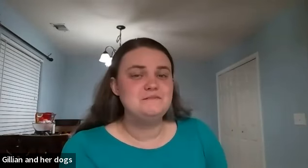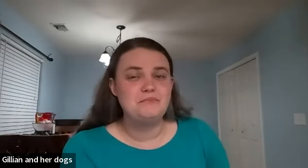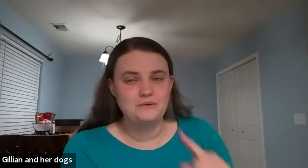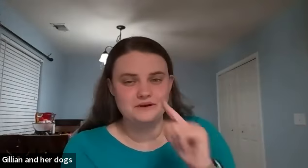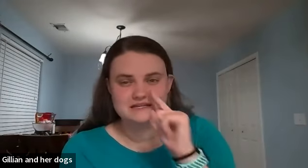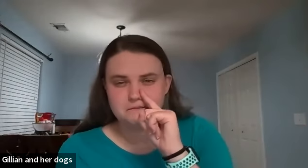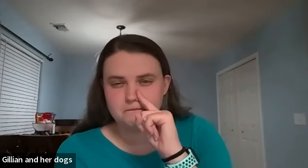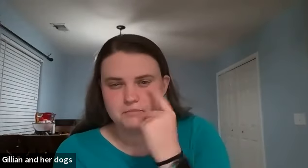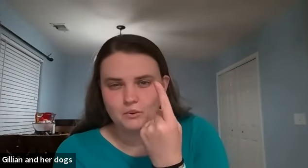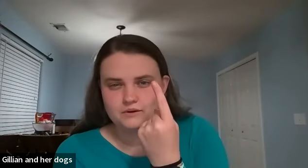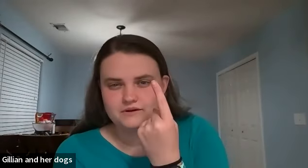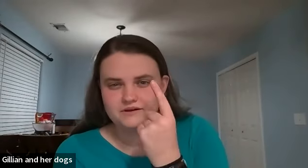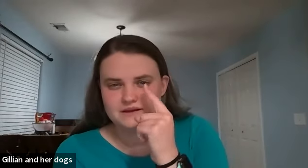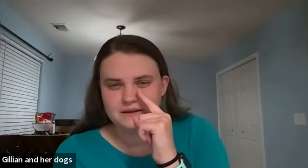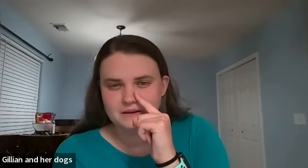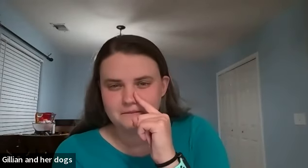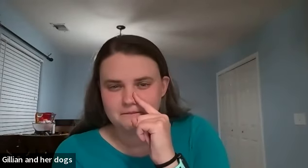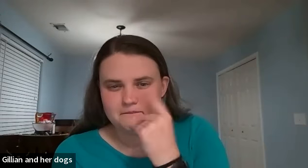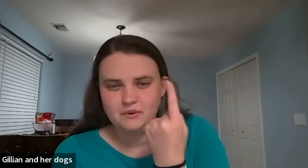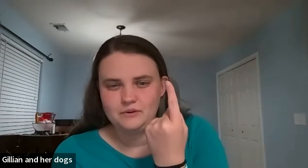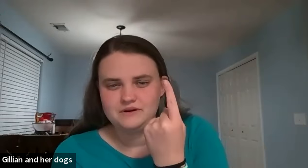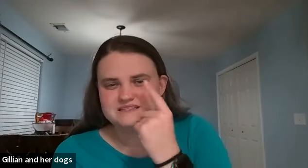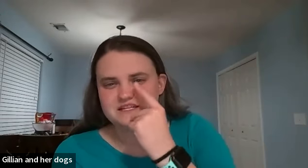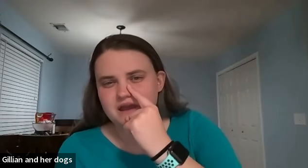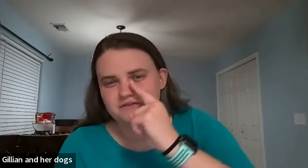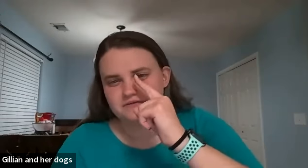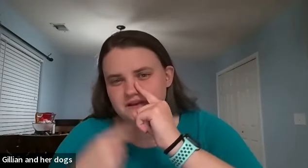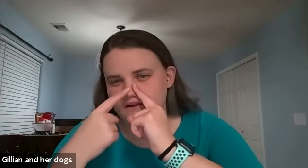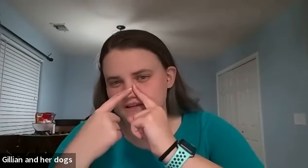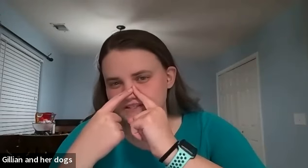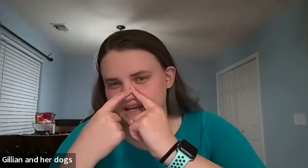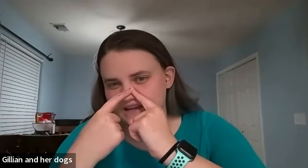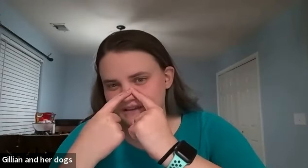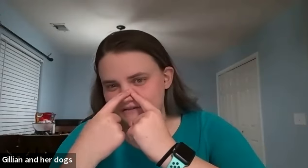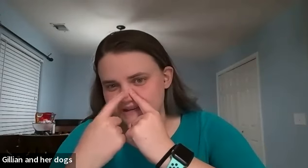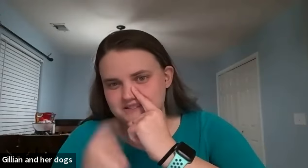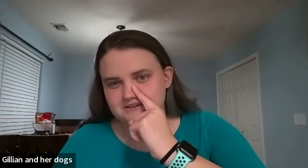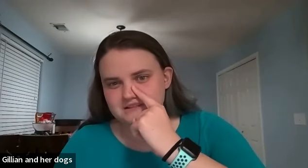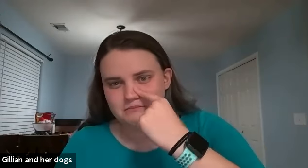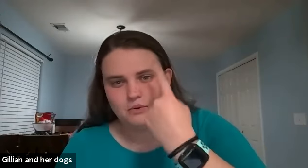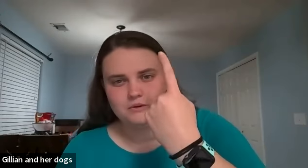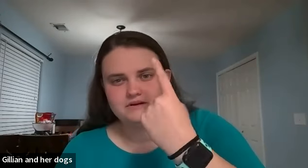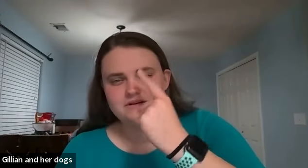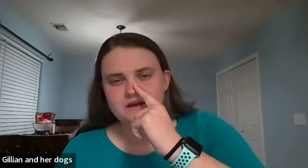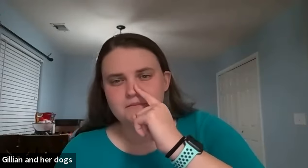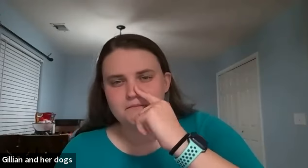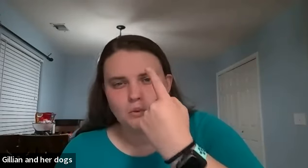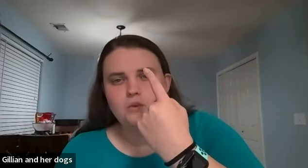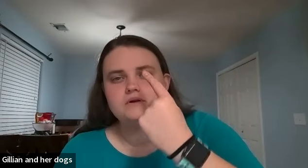for board is bored bored it's like you have your finger and you just kind of you have it next to your nose and bored bored